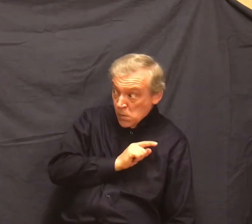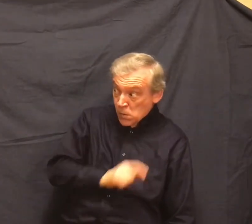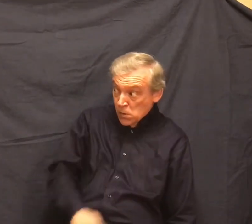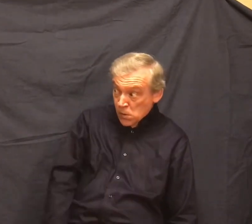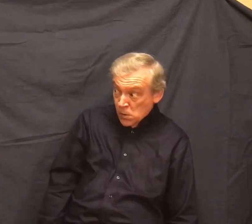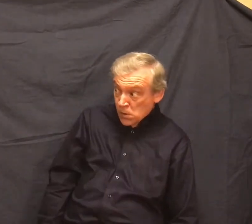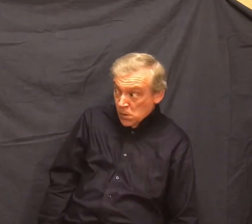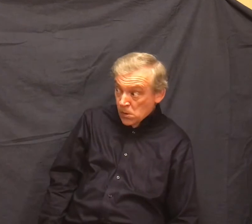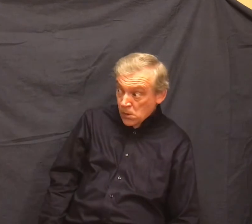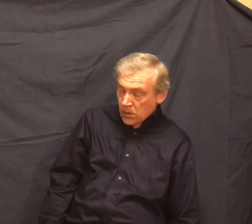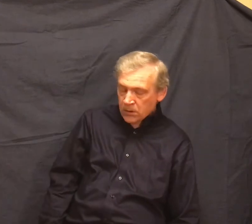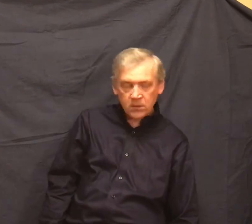Yeah, what you want?